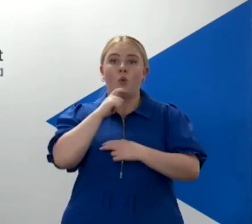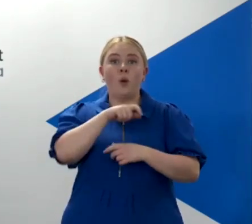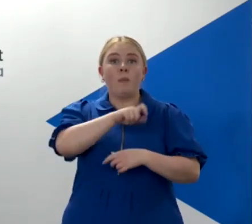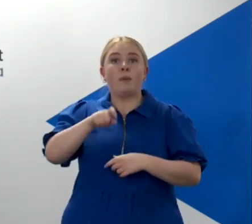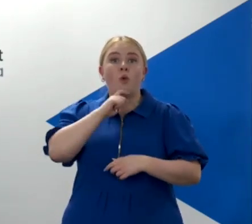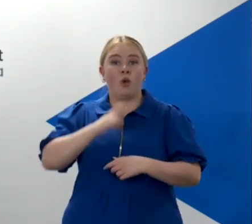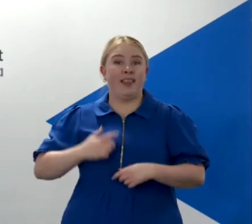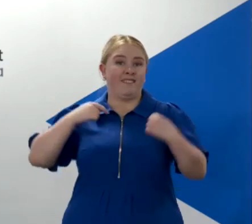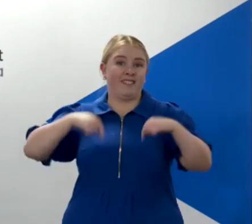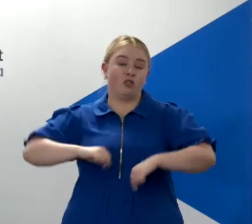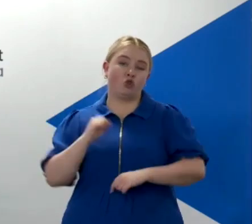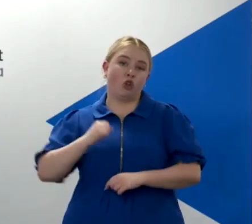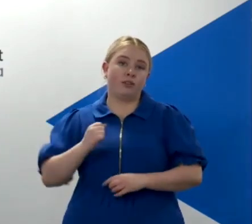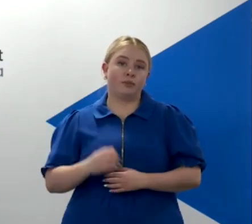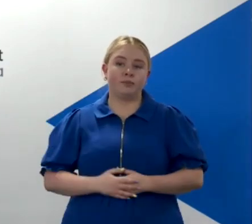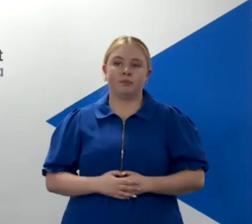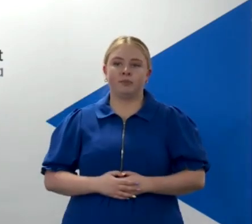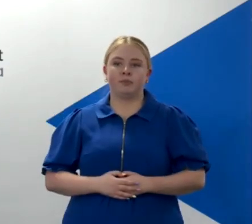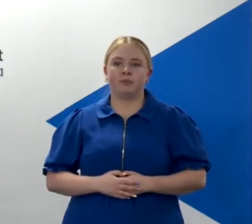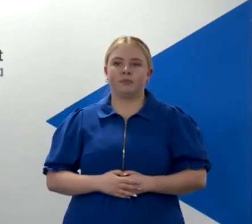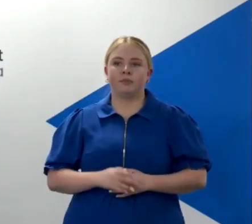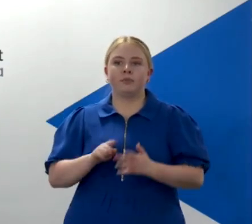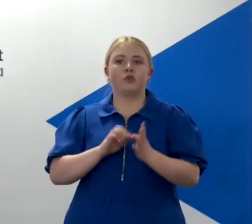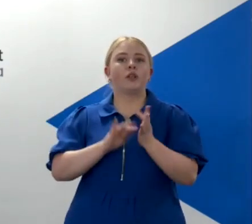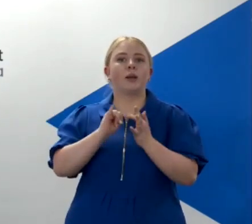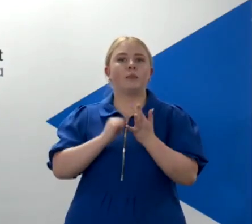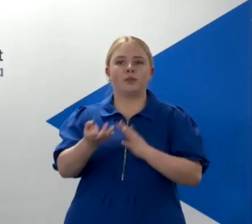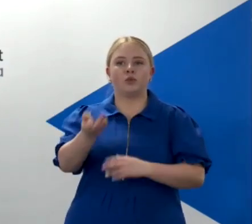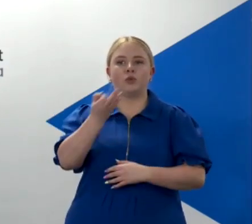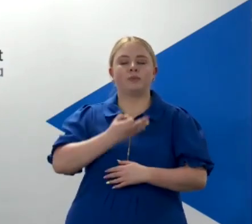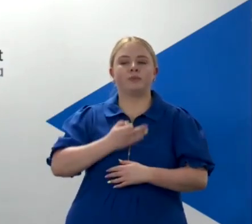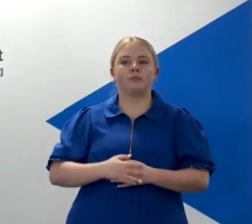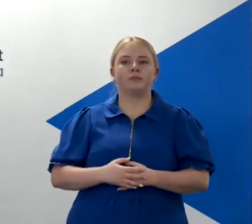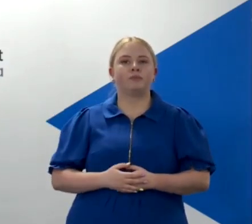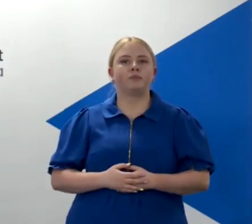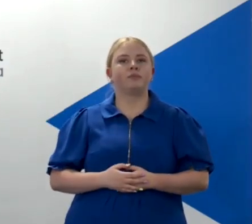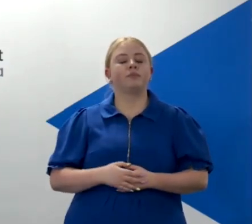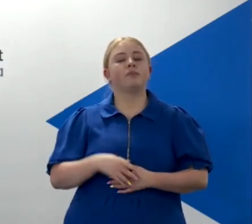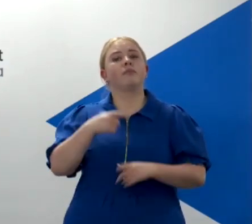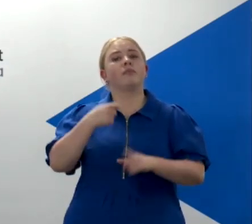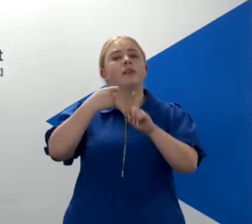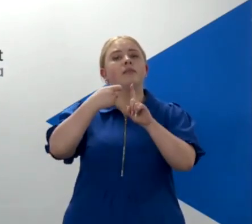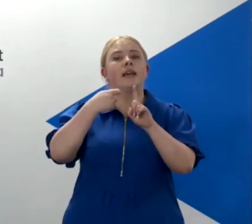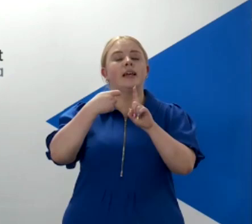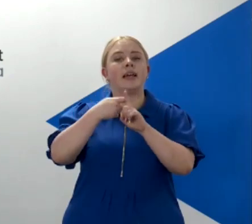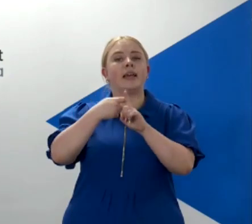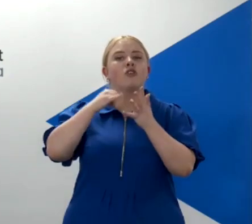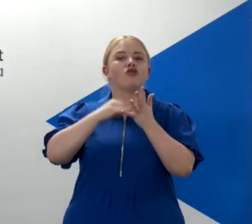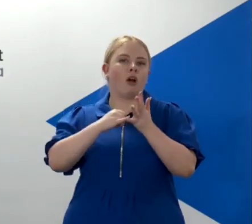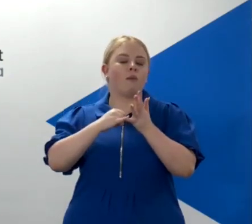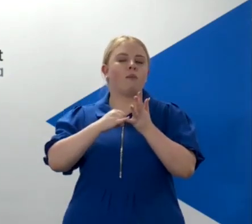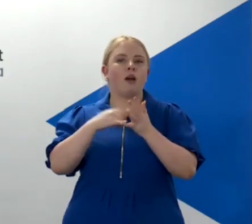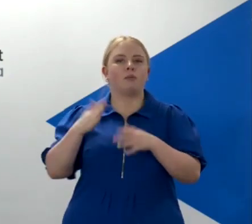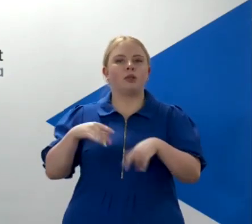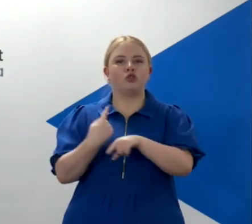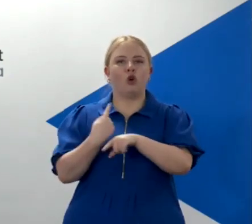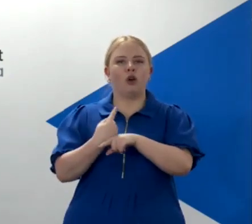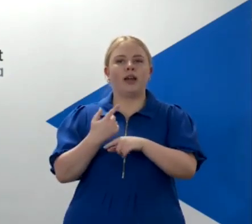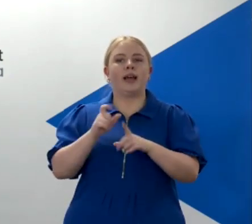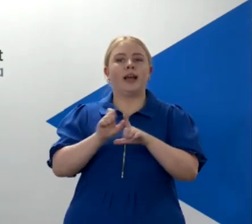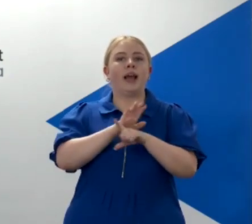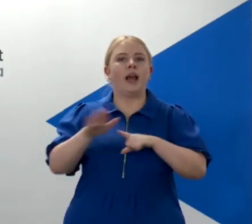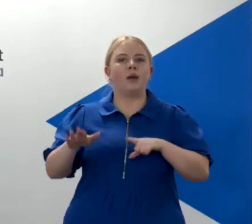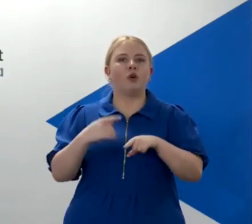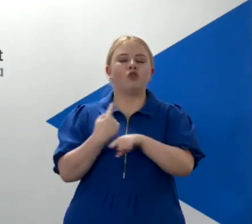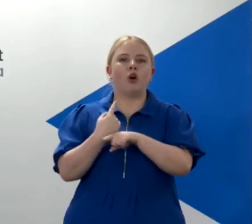Thanks, Peter. James? Peter Starmer's been talking in Edinburgh about ending oil and